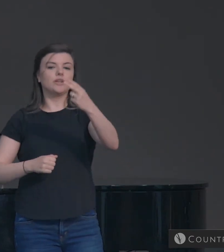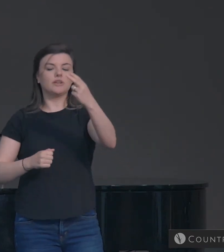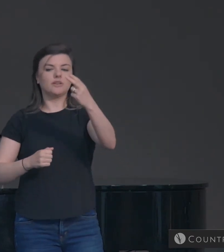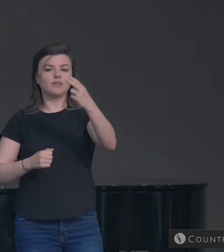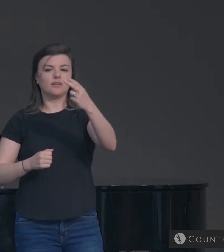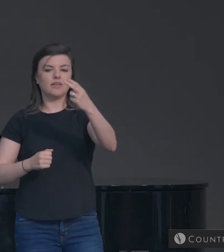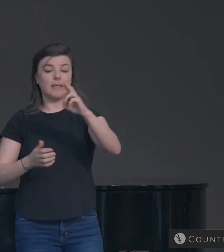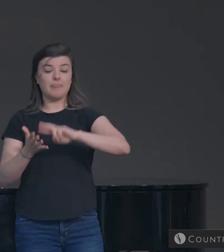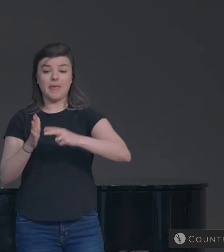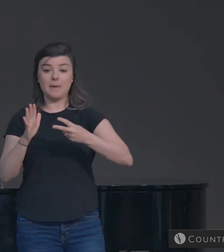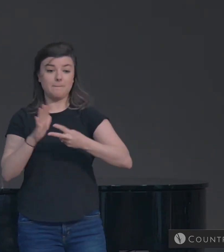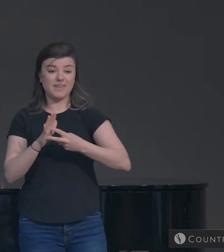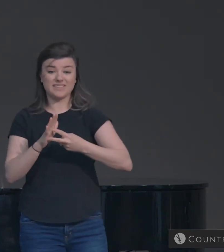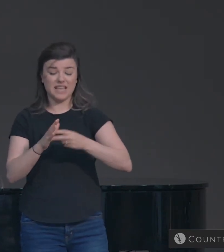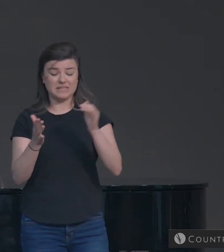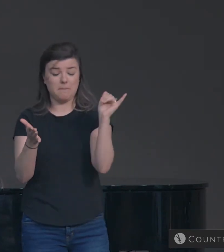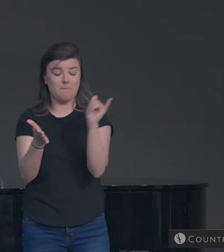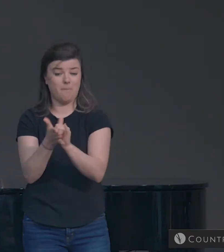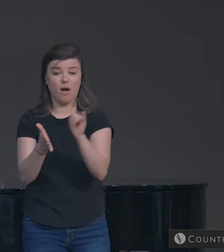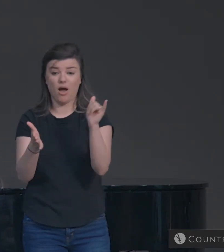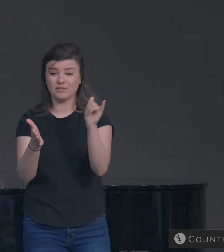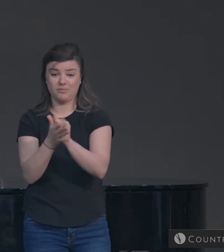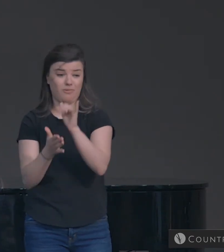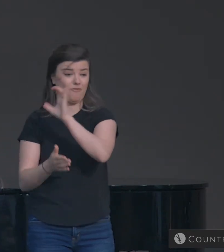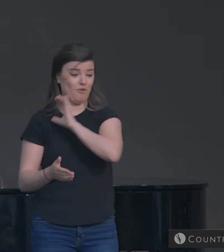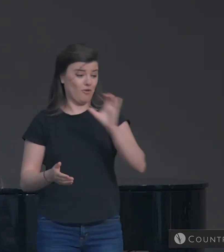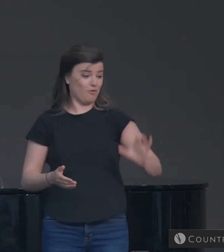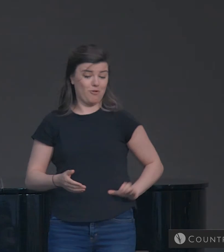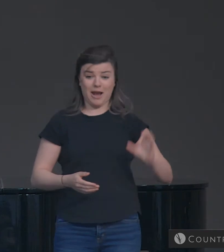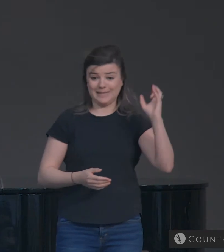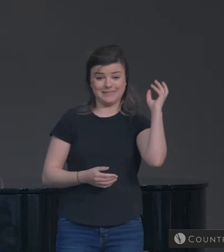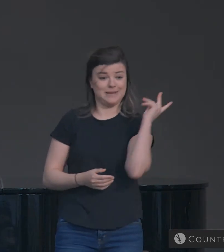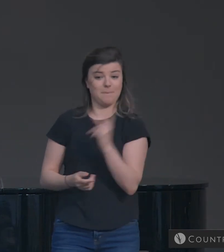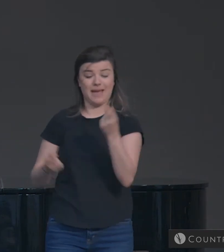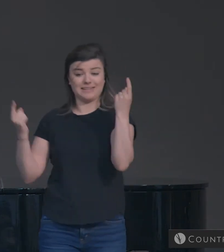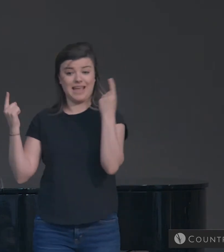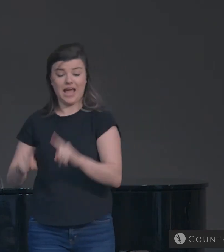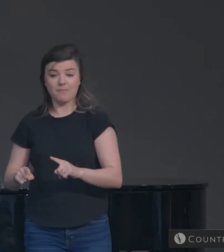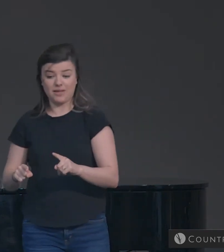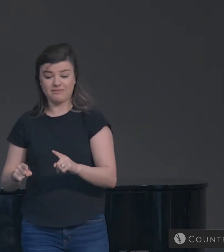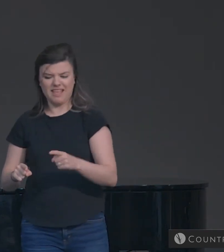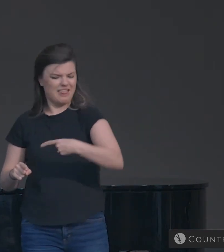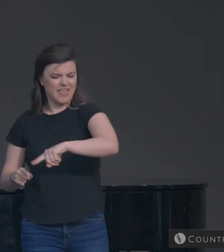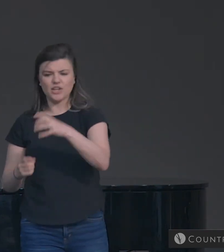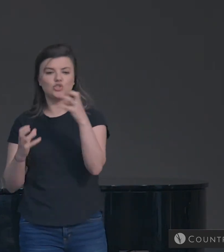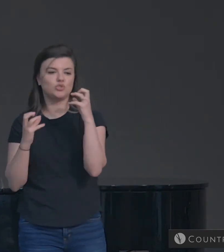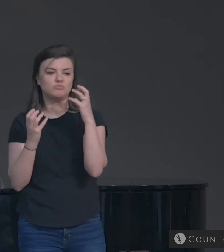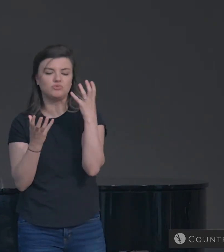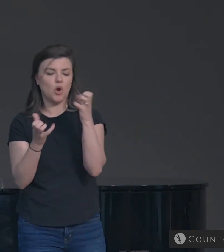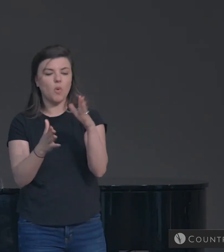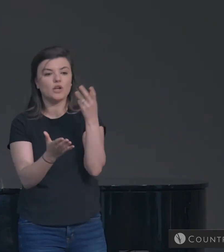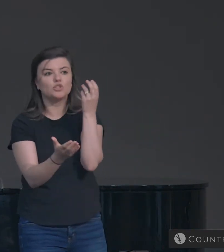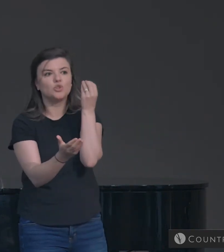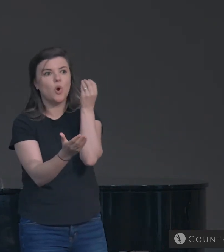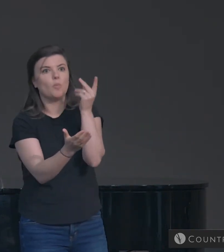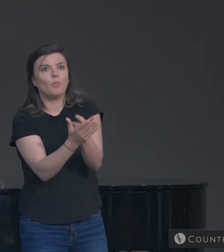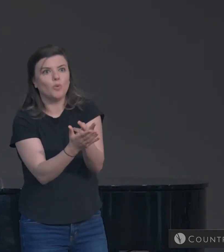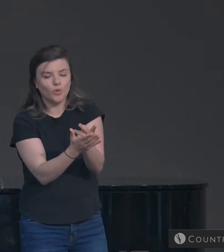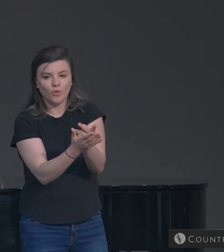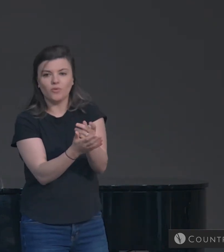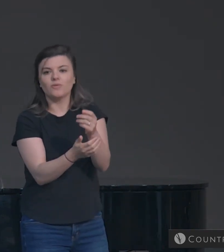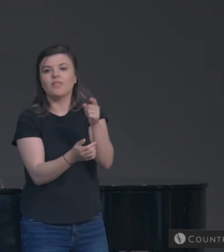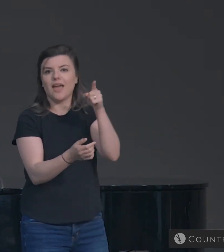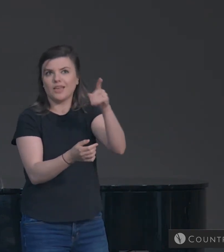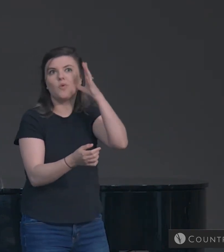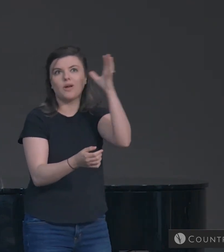prohibits anything as dramatic as Christ's return to occur. They didn't want to affirm any kind of divine intervention